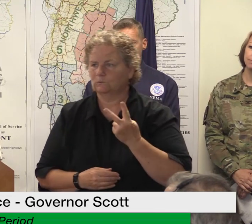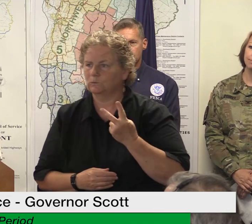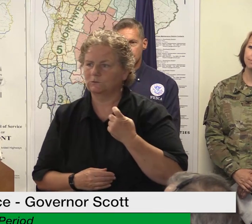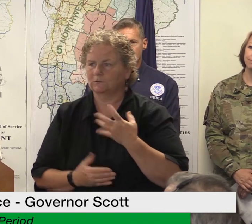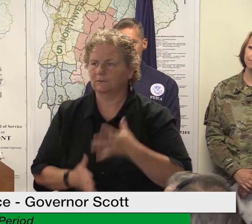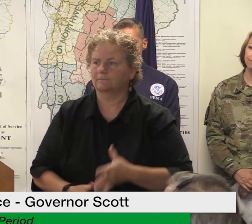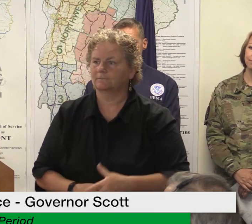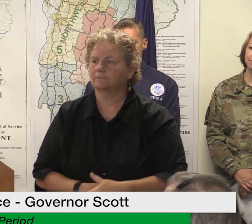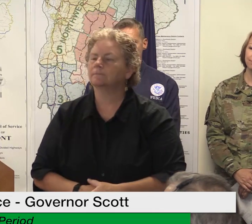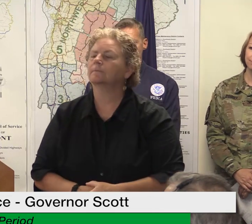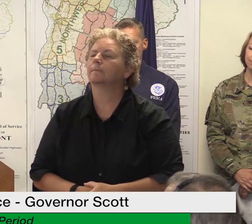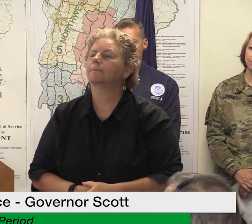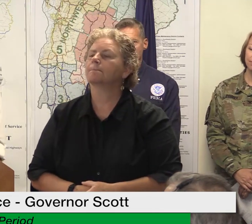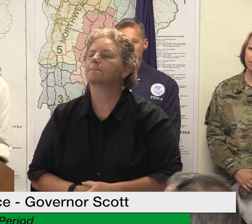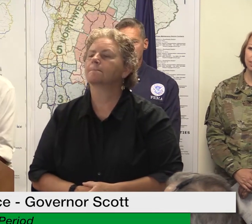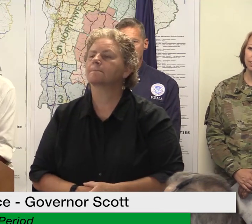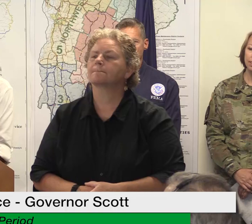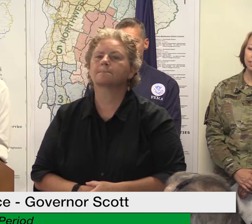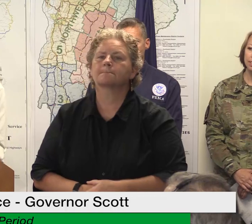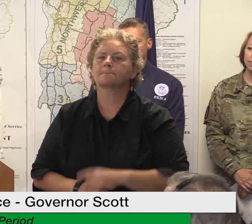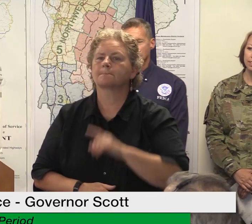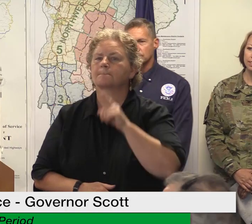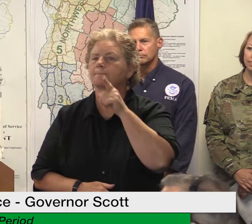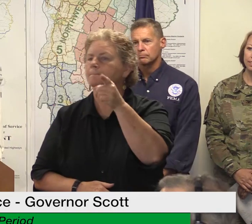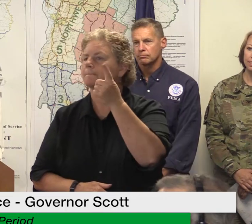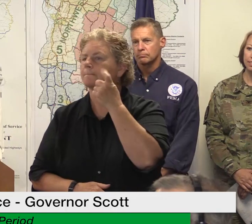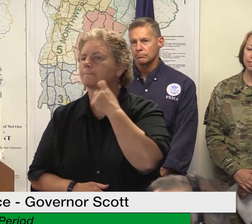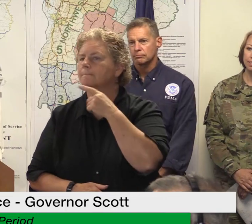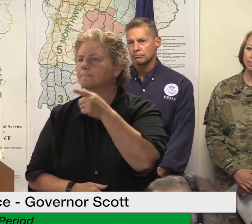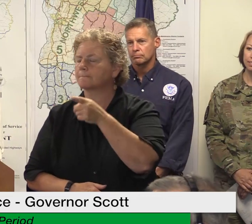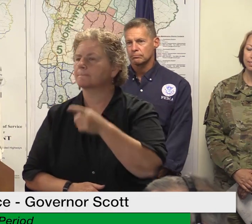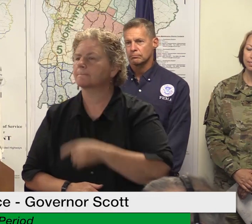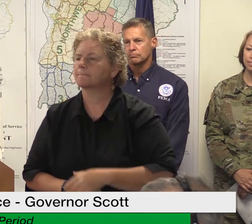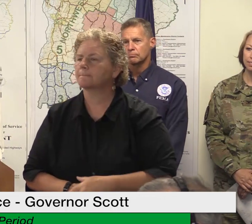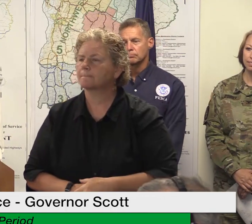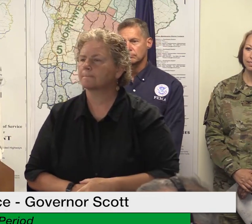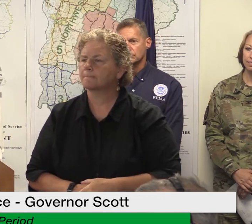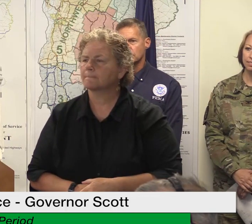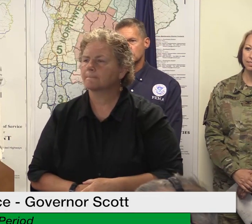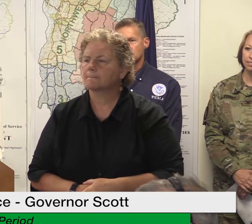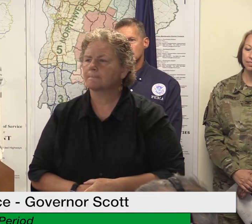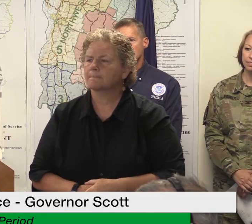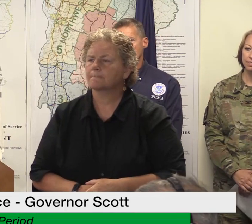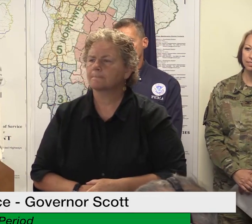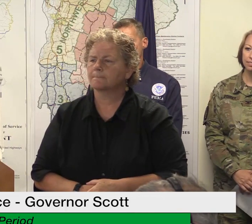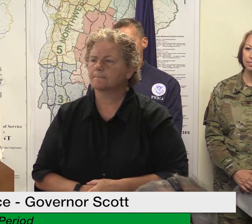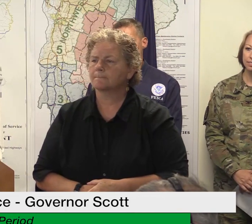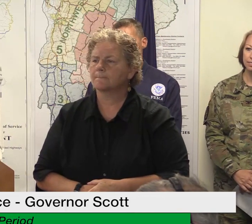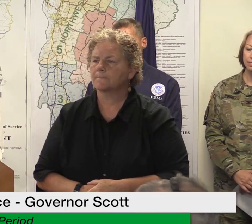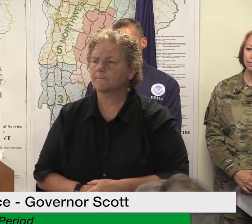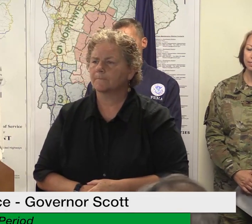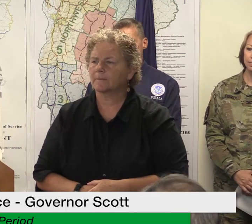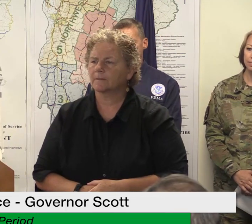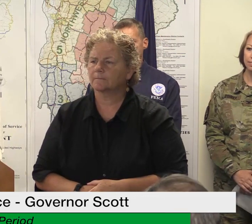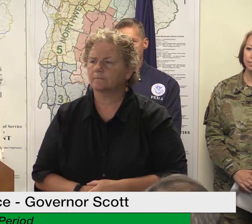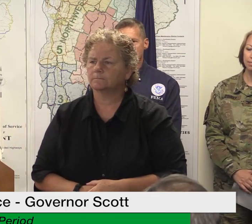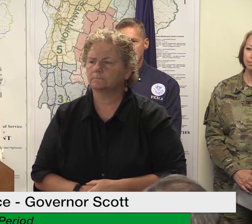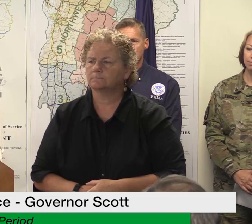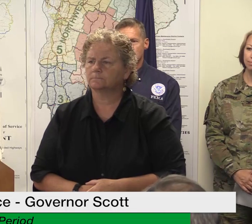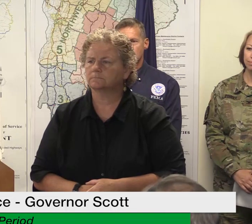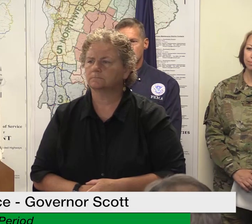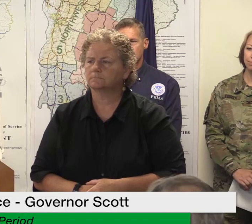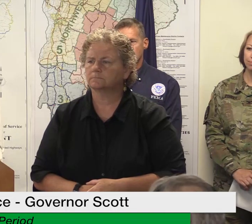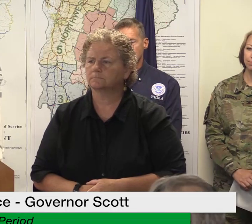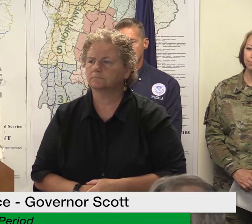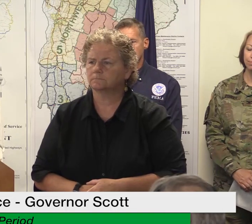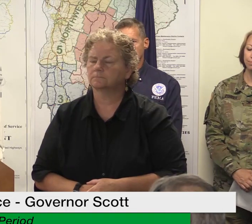press conference this morning in montpelier and the businesses and whatnot but for those that are are proclaiming and saying the state isn't doing enough for them how